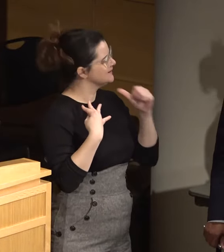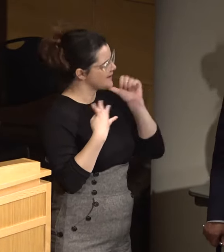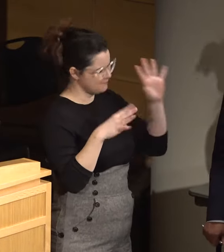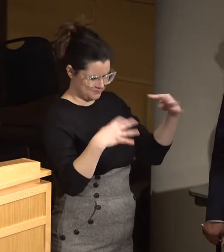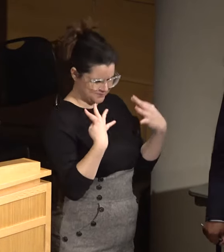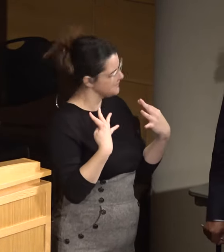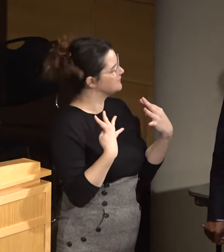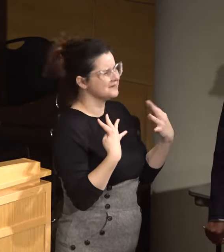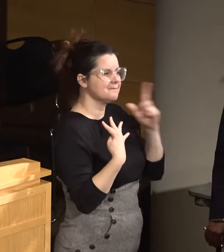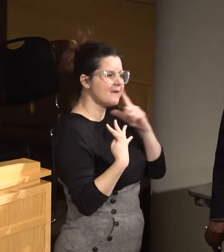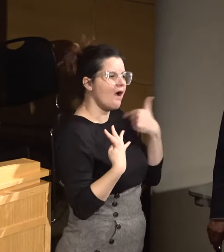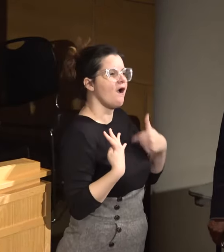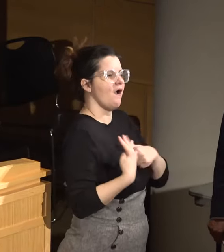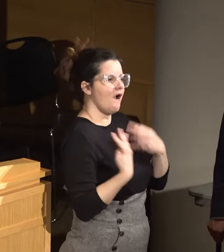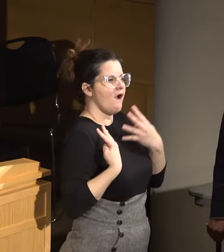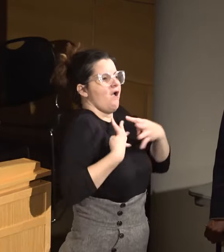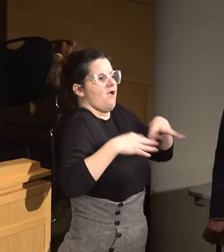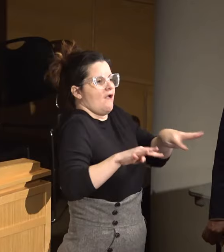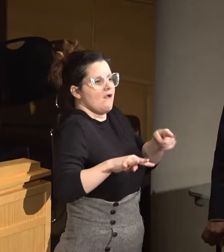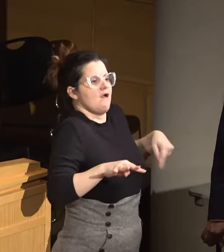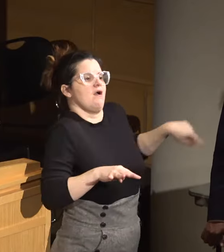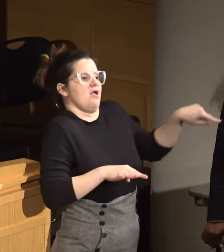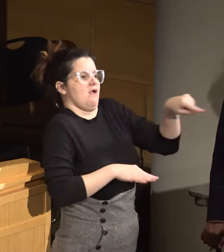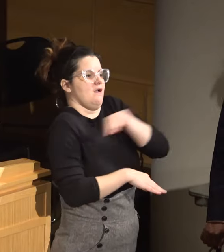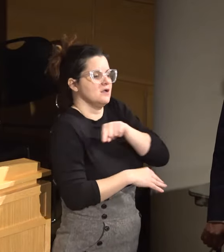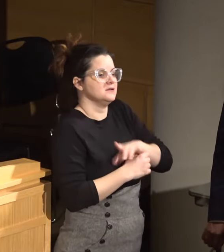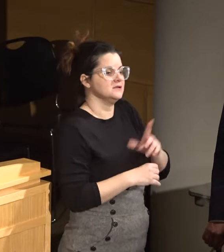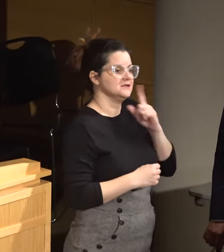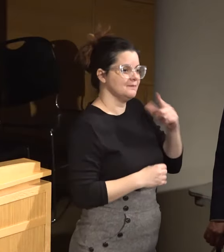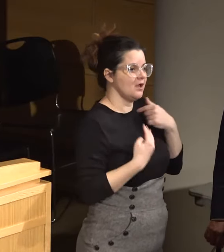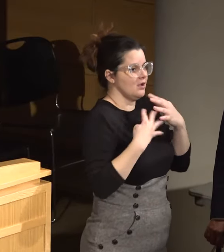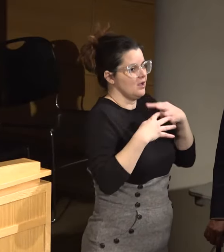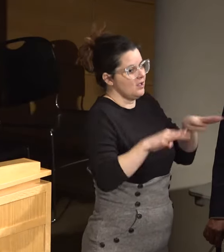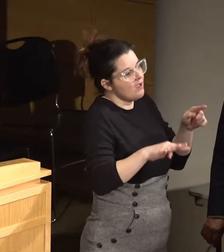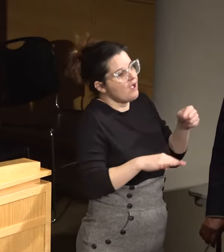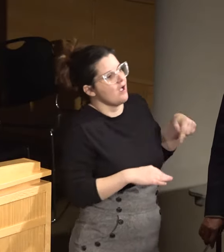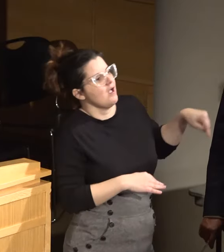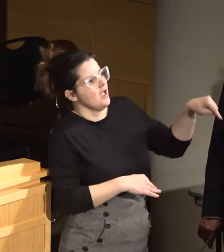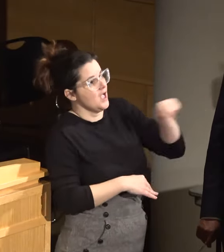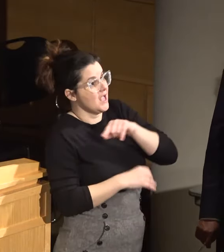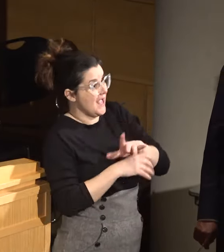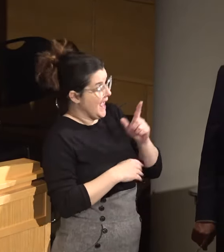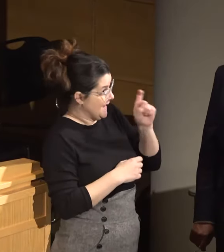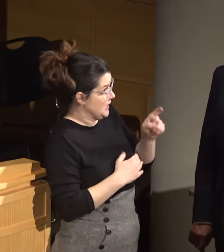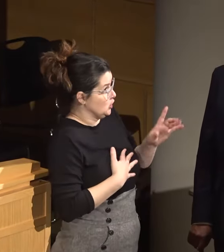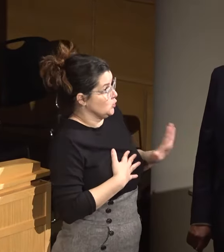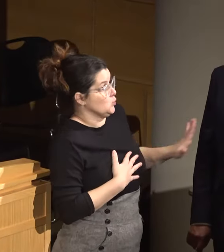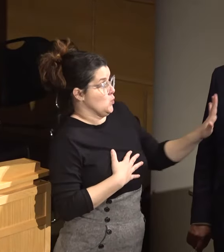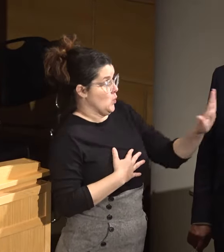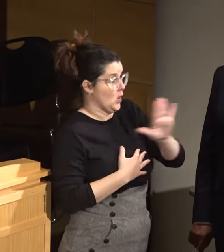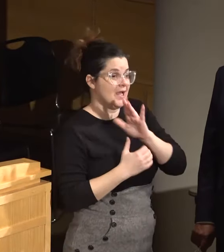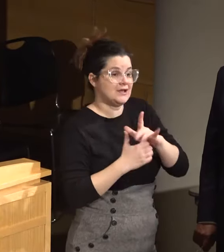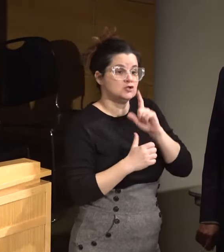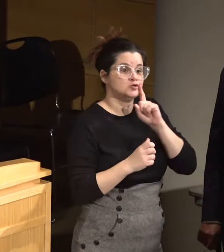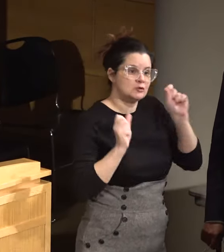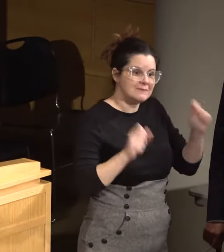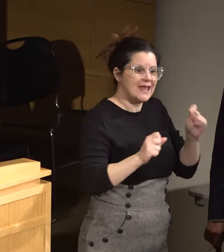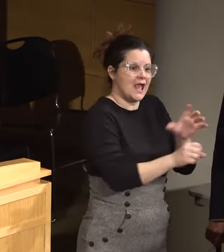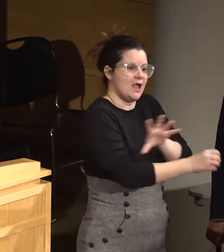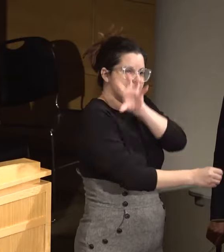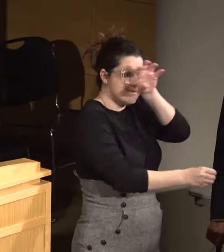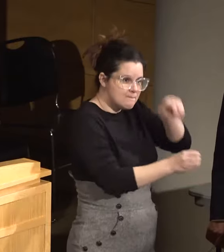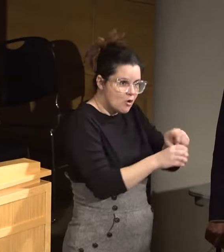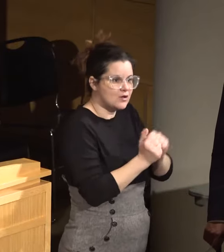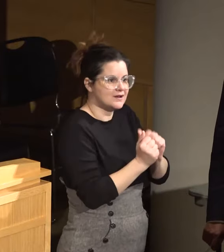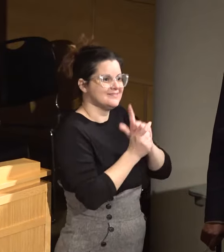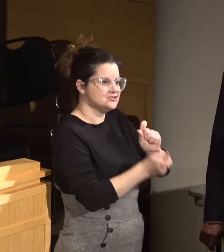me. This is about us, right? This is about us. And I need you all to be a part of